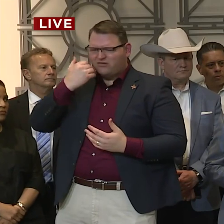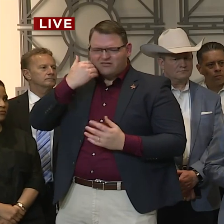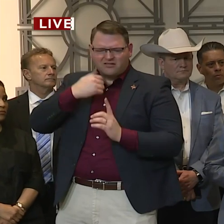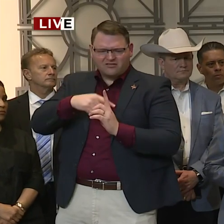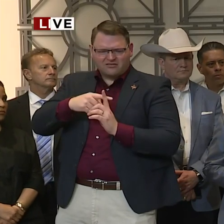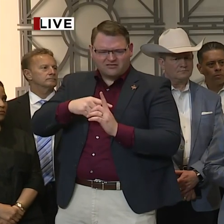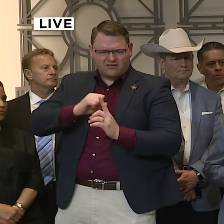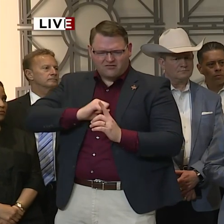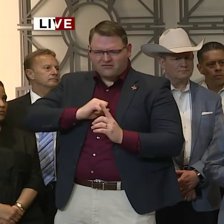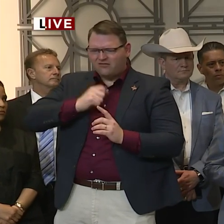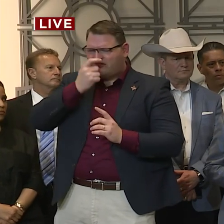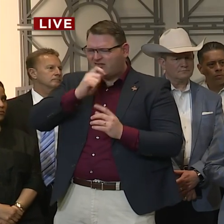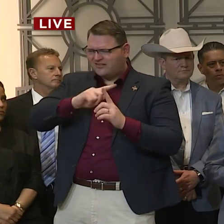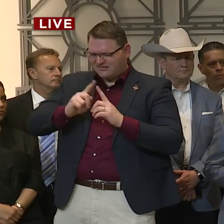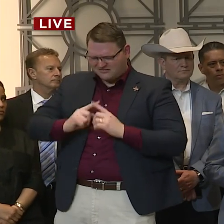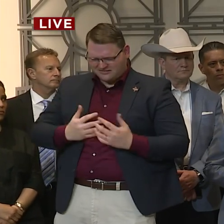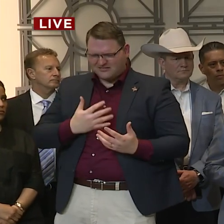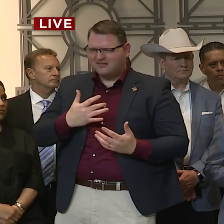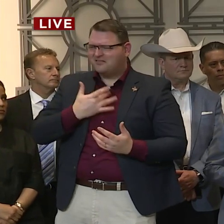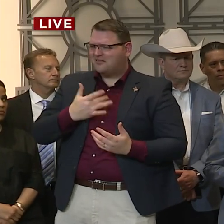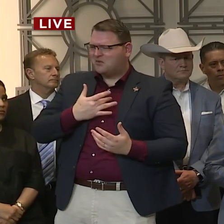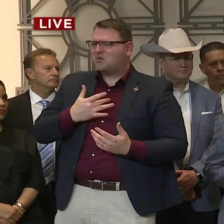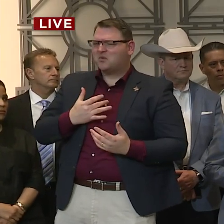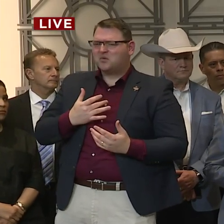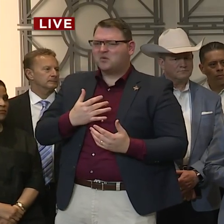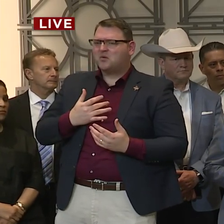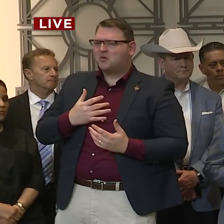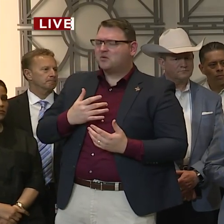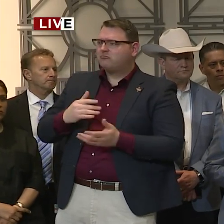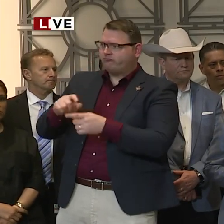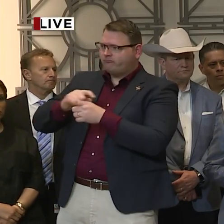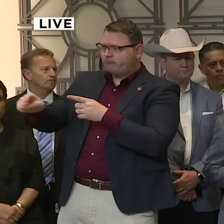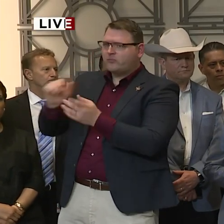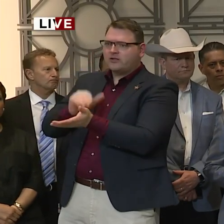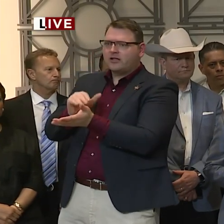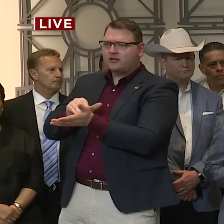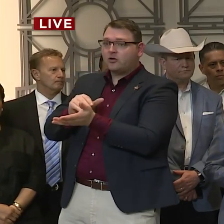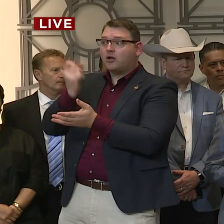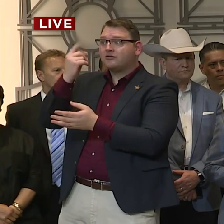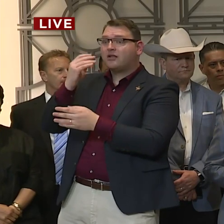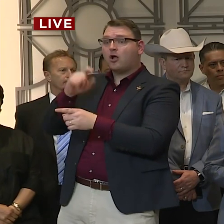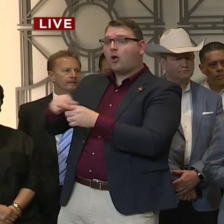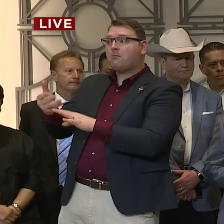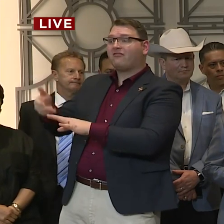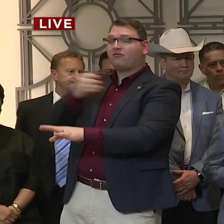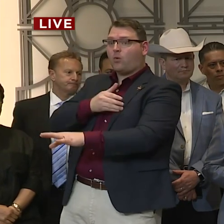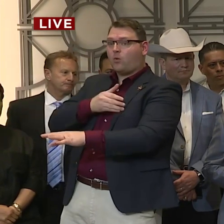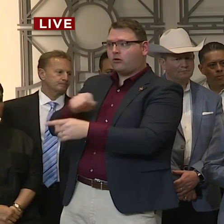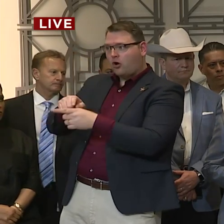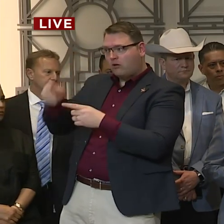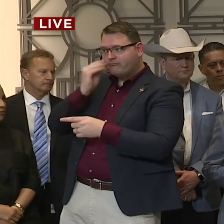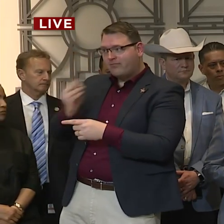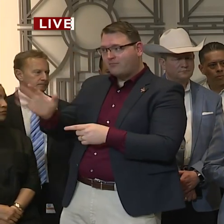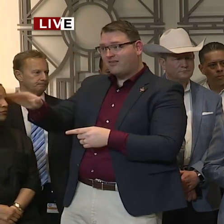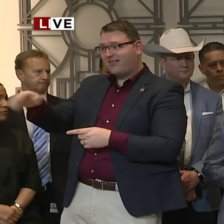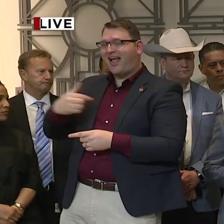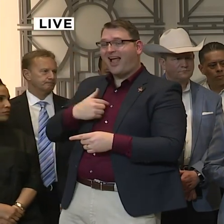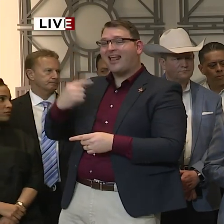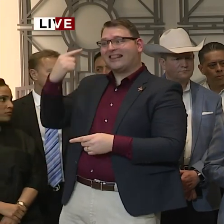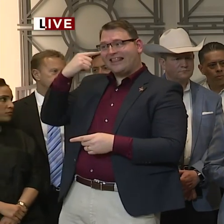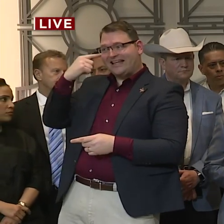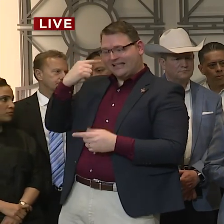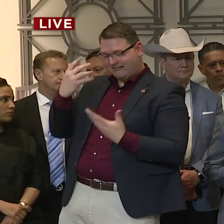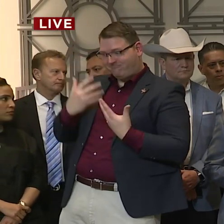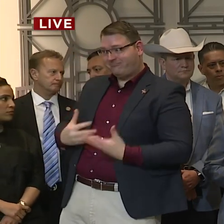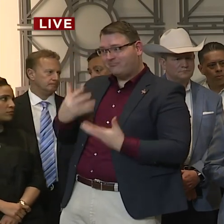because our health care workers are a vital asset in our community. We've already seen at, you know, some of our hospitals, how some of our health care